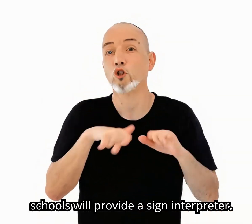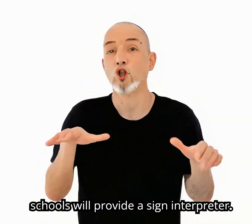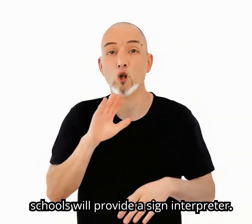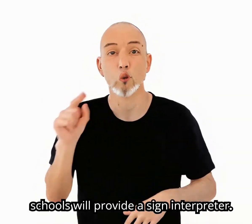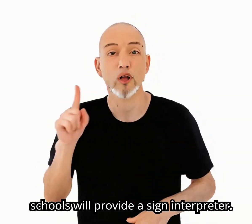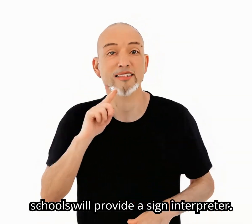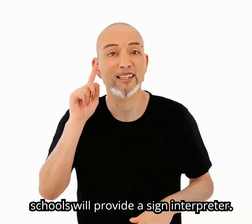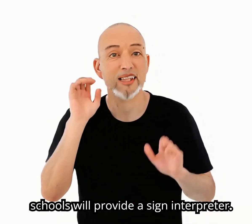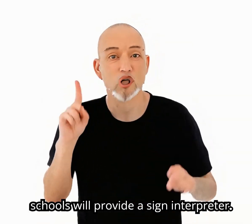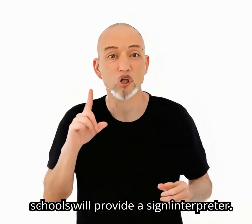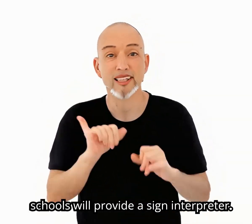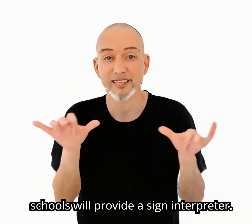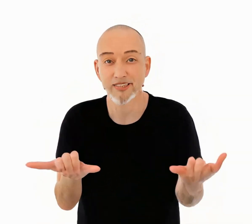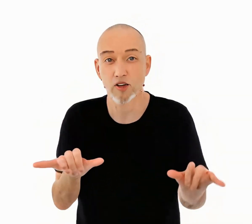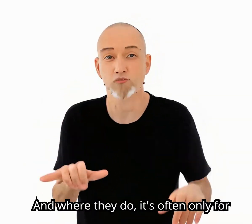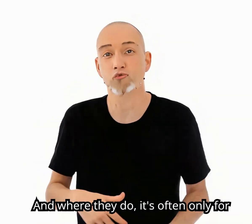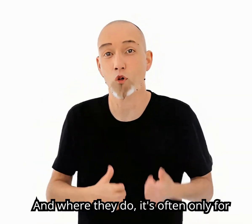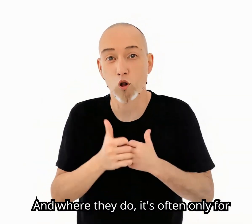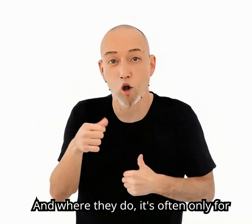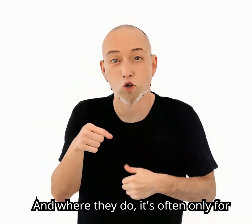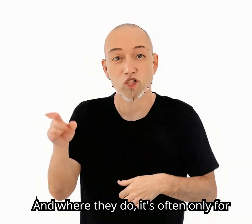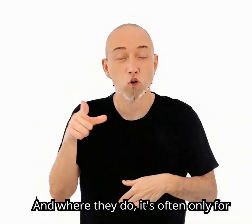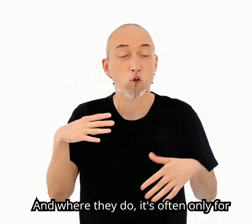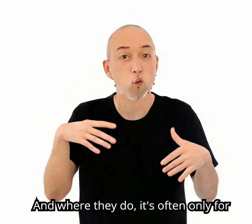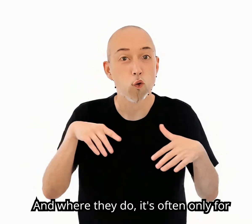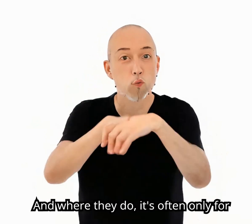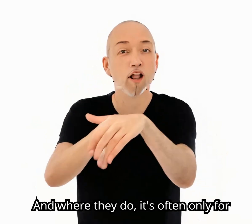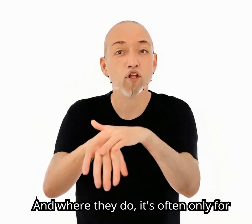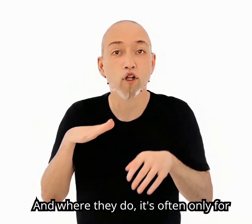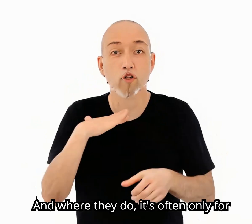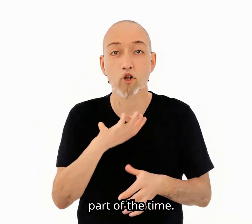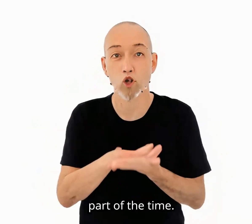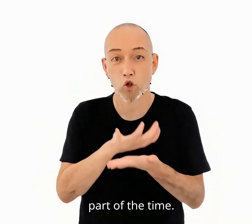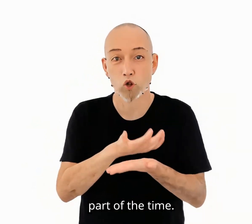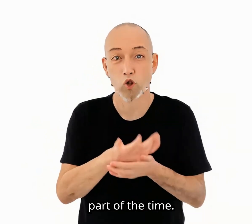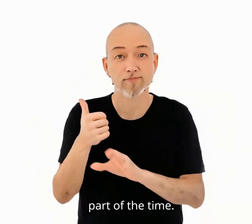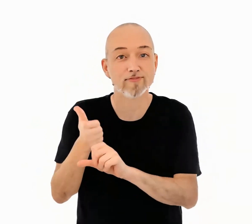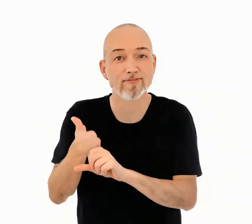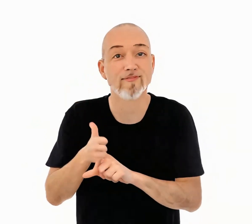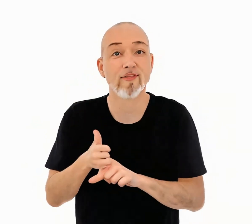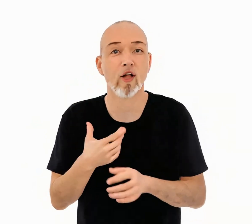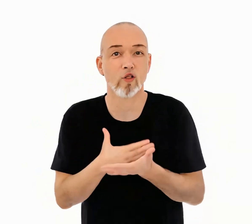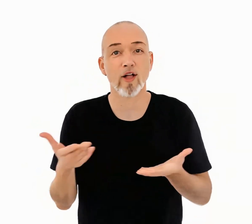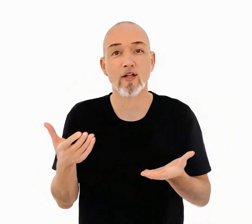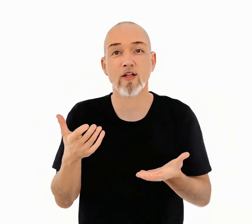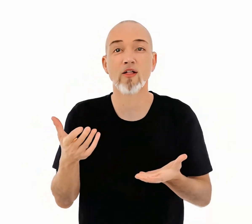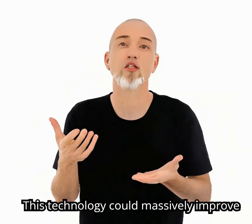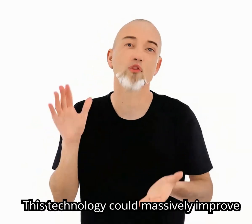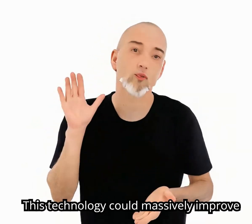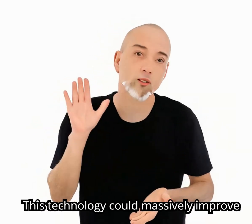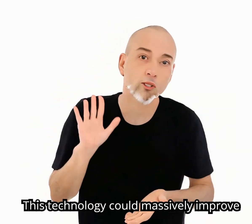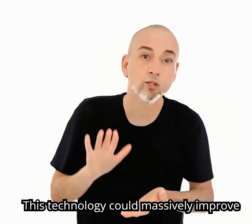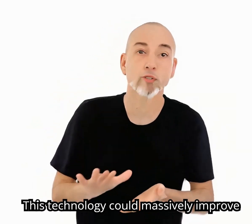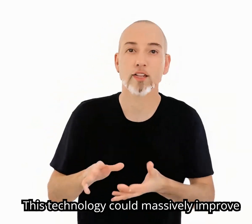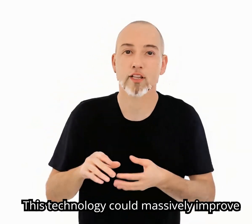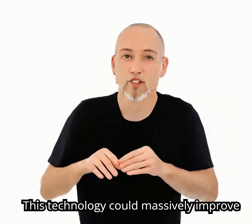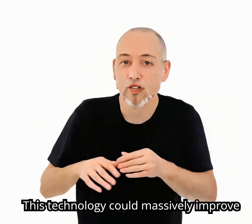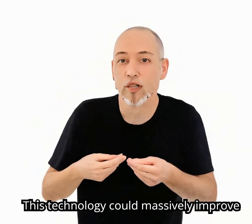provide a sign interpreter, and where they do, it's often only for part of the time. This technology could massively